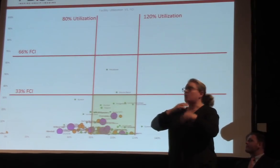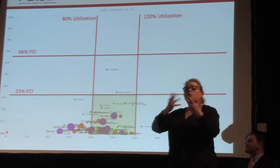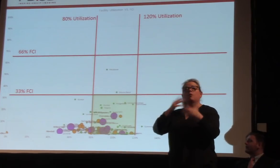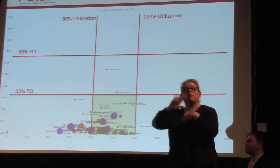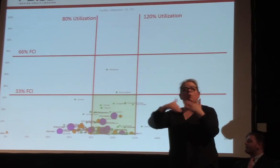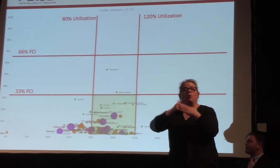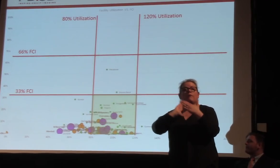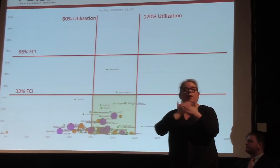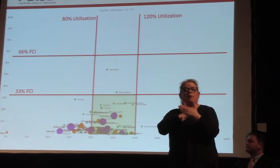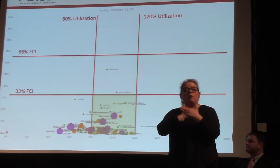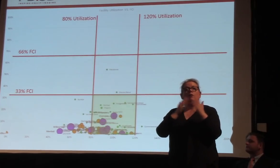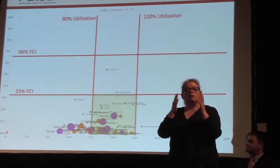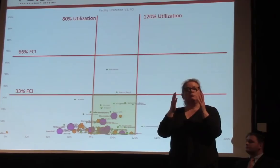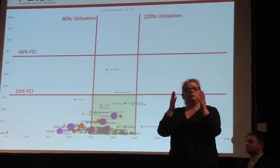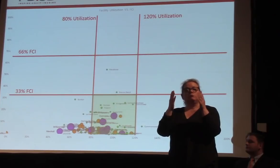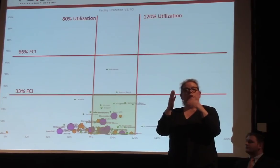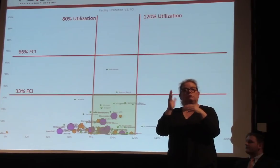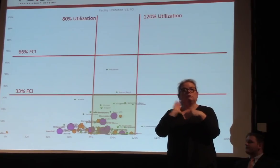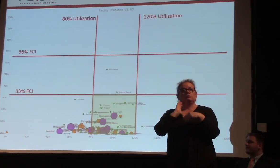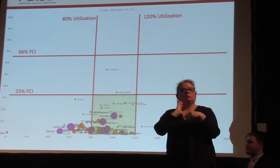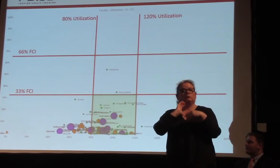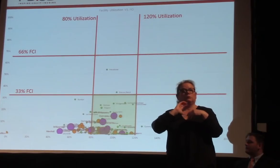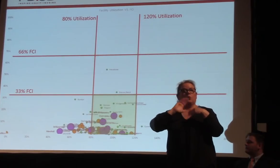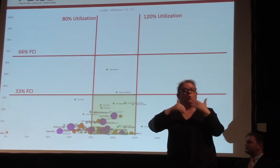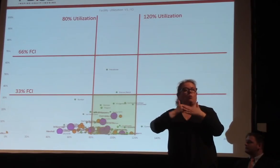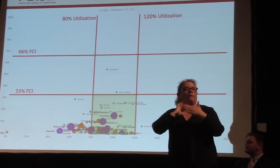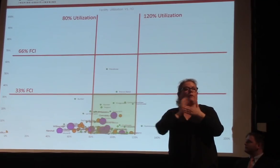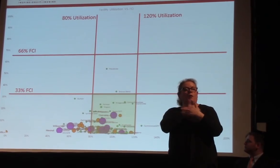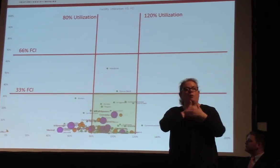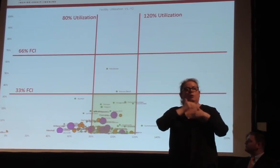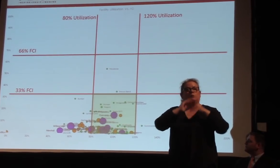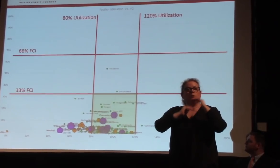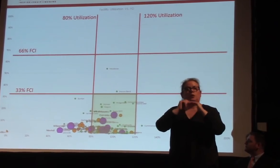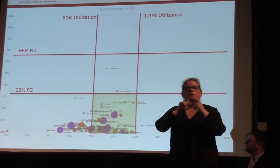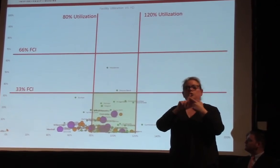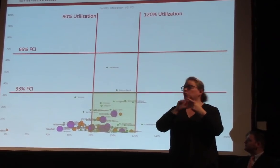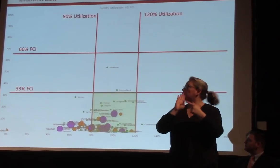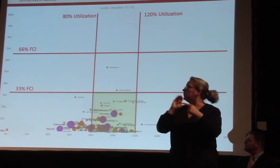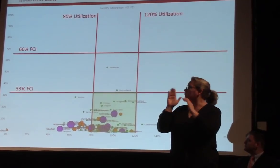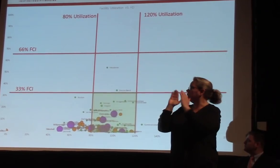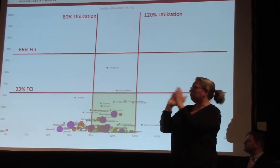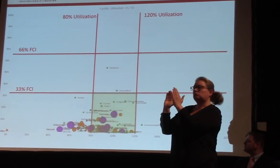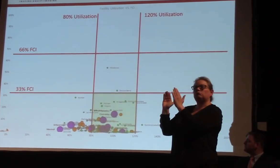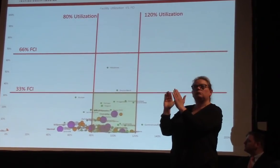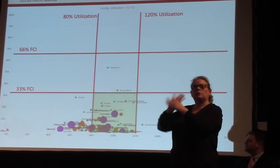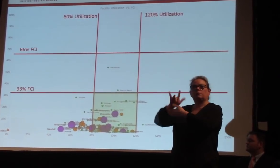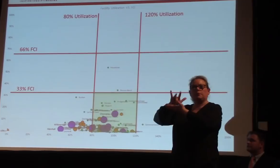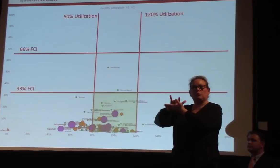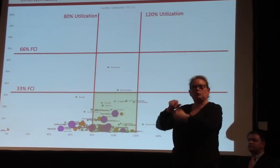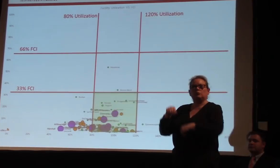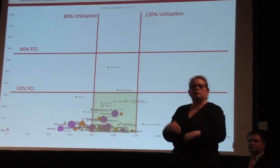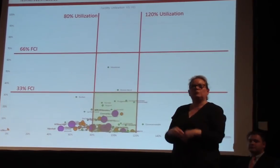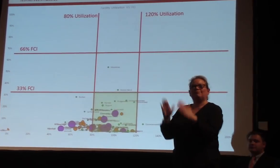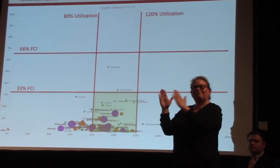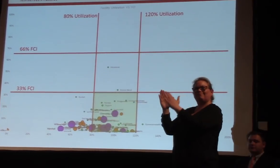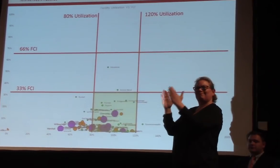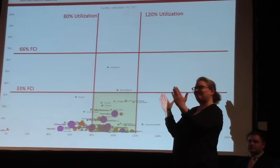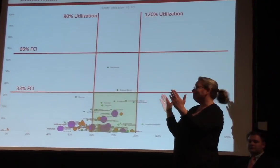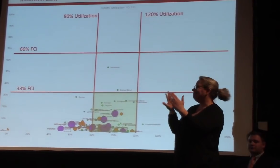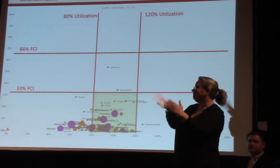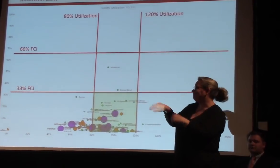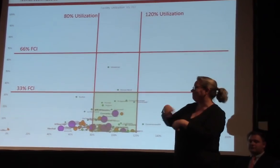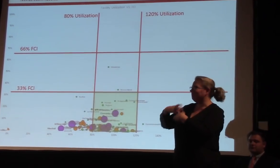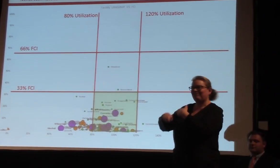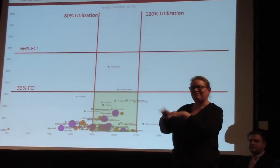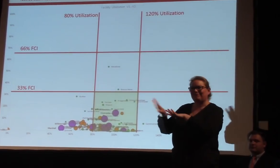And then our y-axis, or our vertical axis, is our condition of each facility. And so the poorer the condition of a